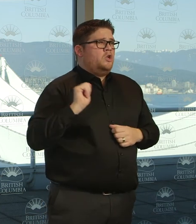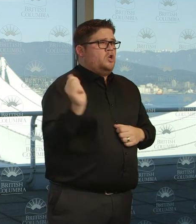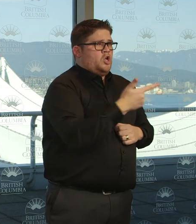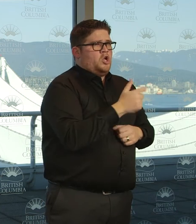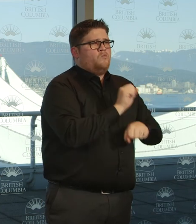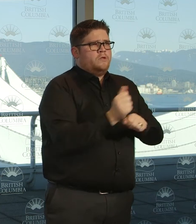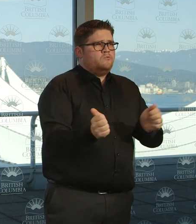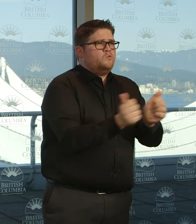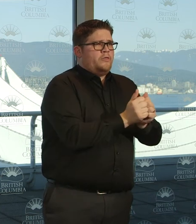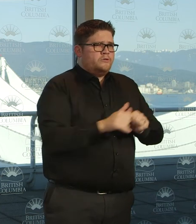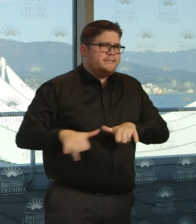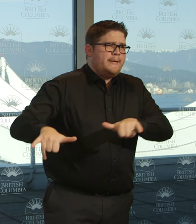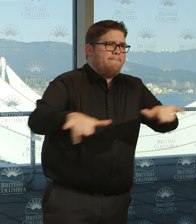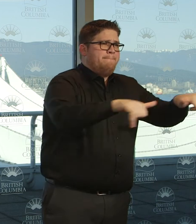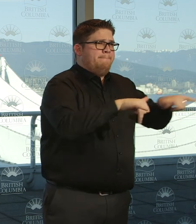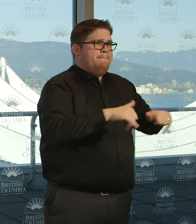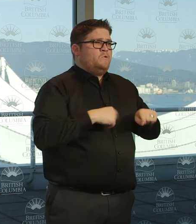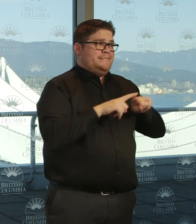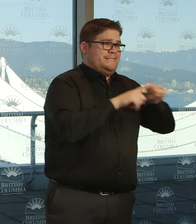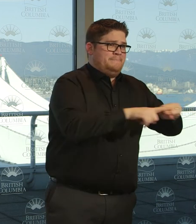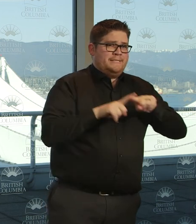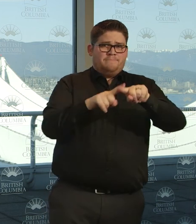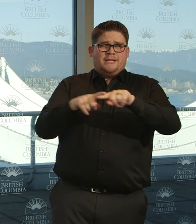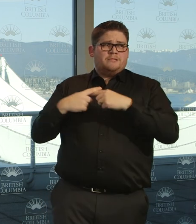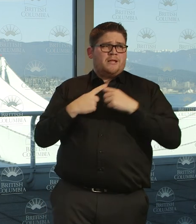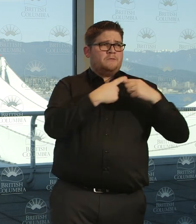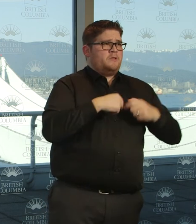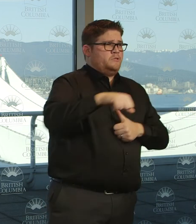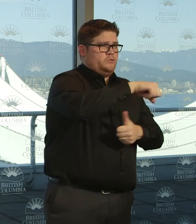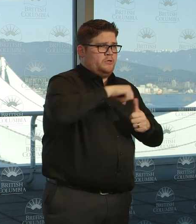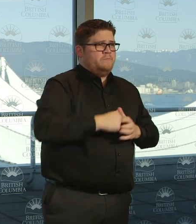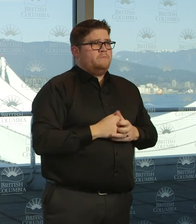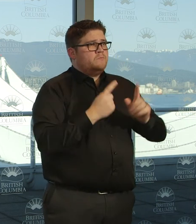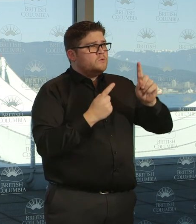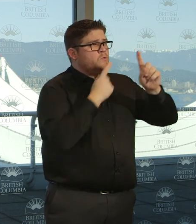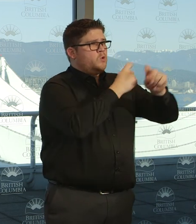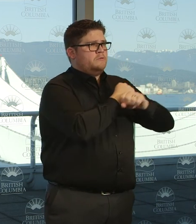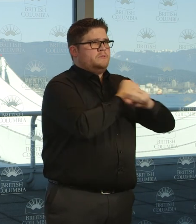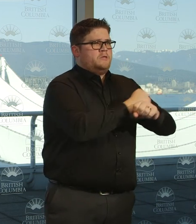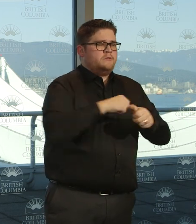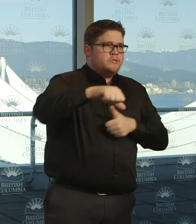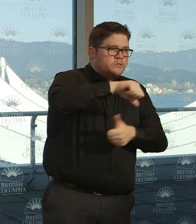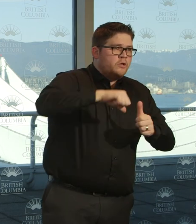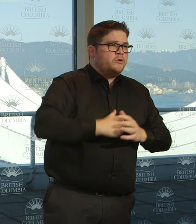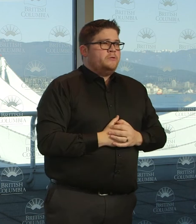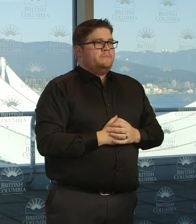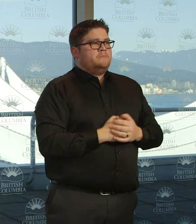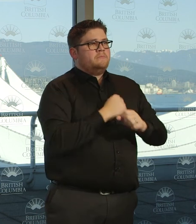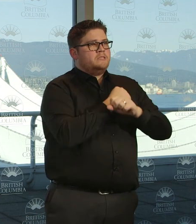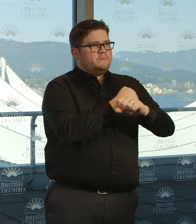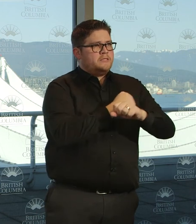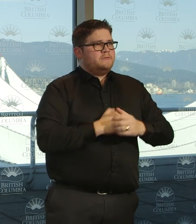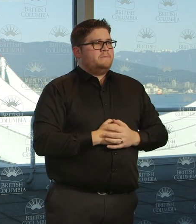We count on each other to take the appropriate precautions, to keep one another safe. COVID-19 is a